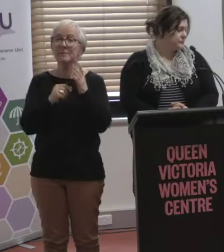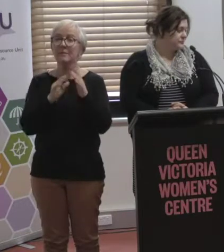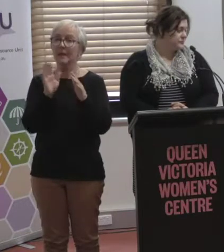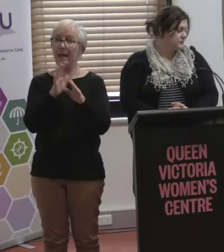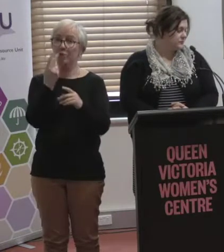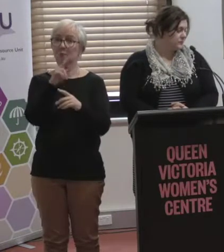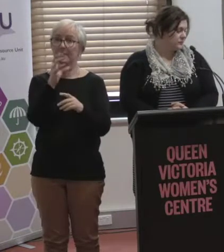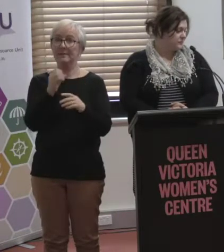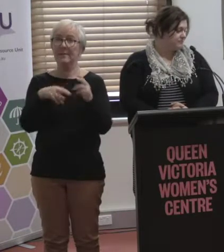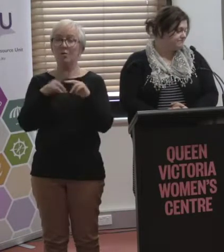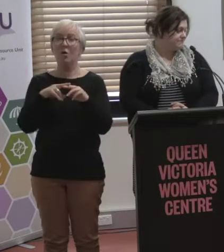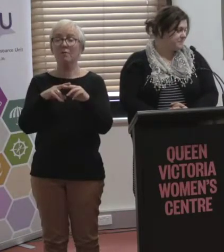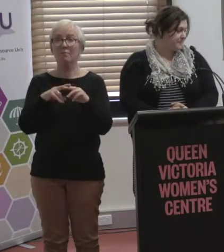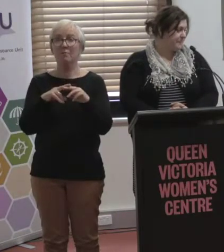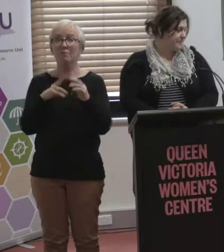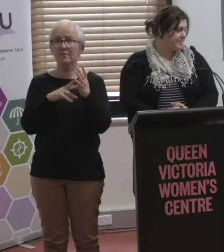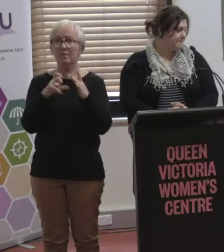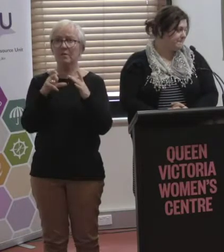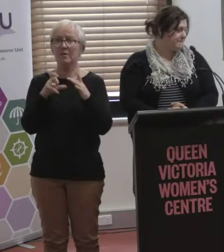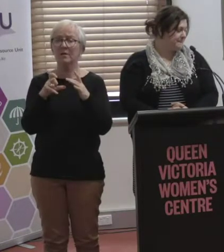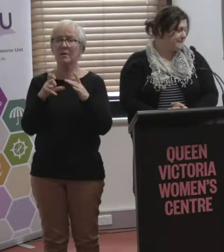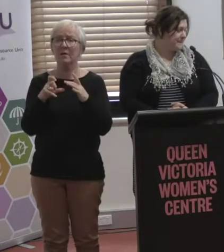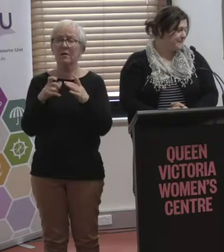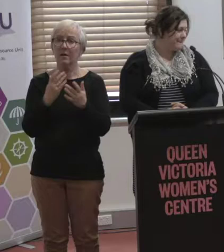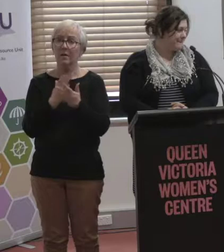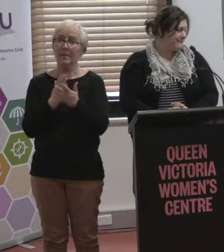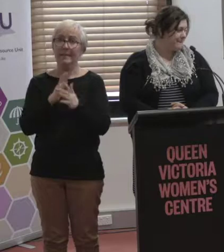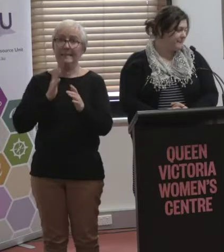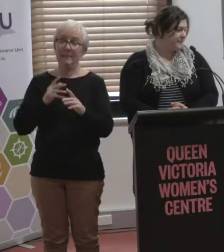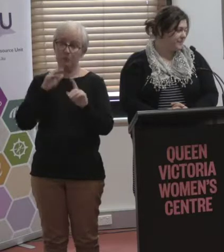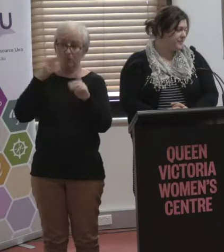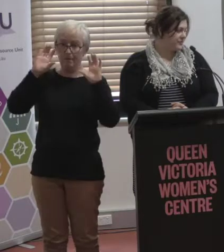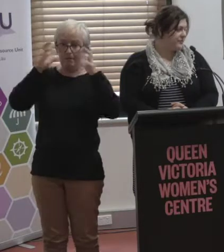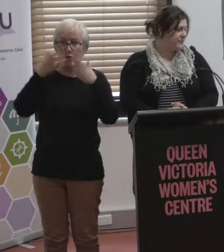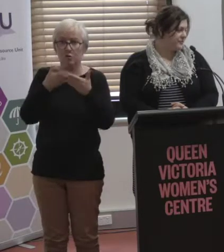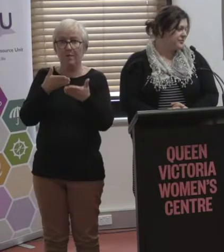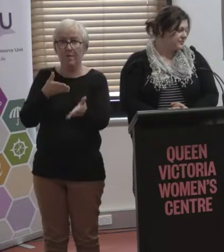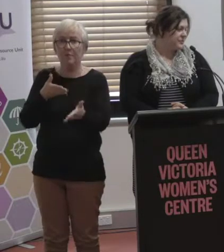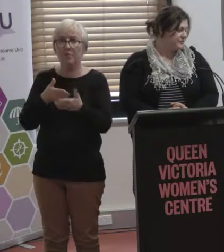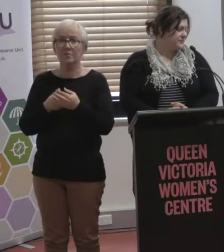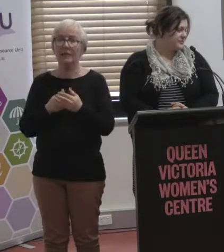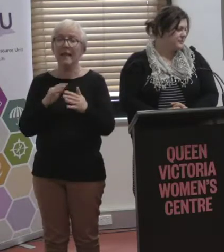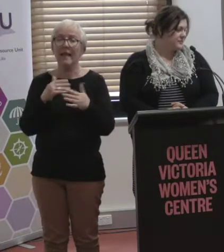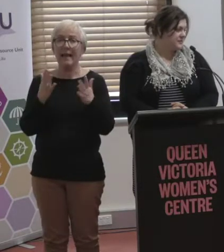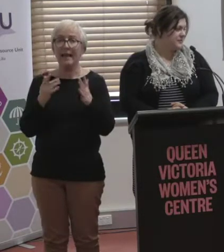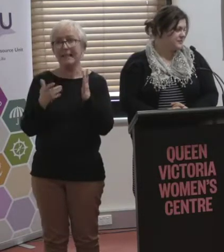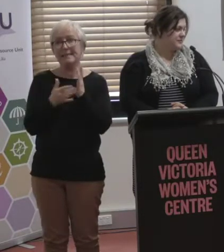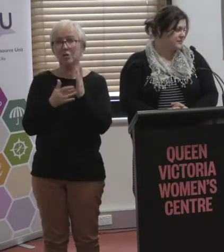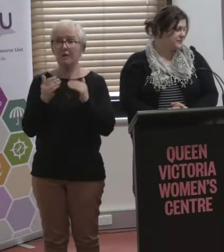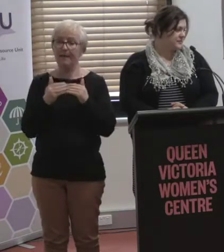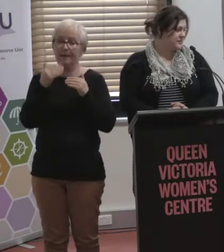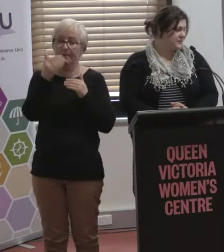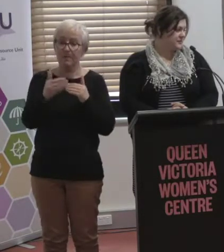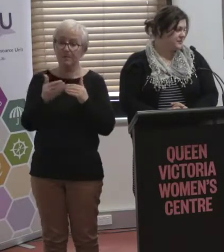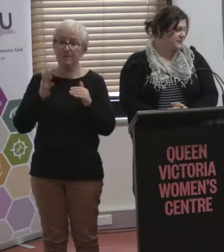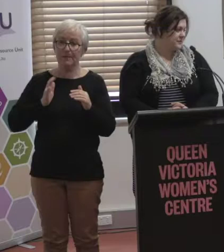population and seen in Victoria, so we're 40%. We need to be considered in any technology advancement and any things that we're going to